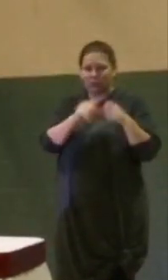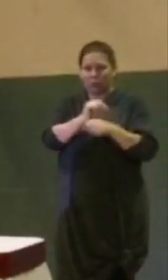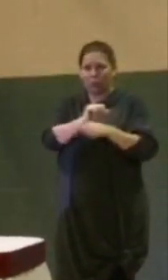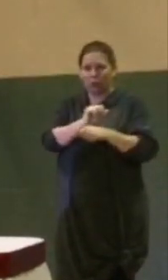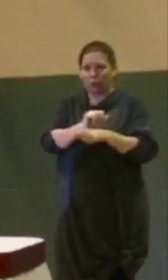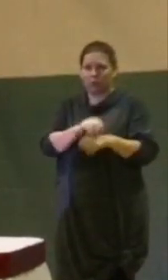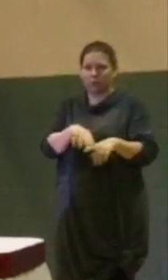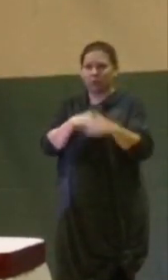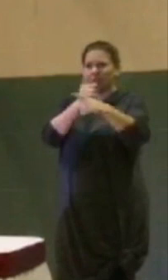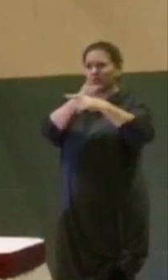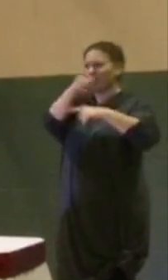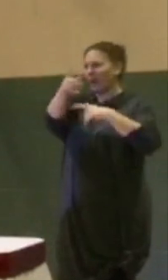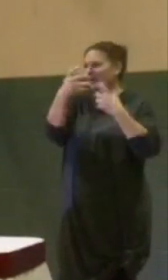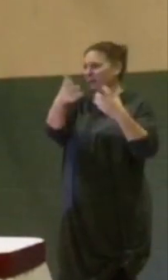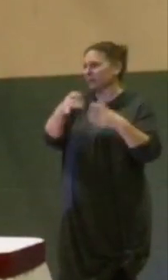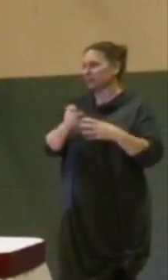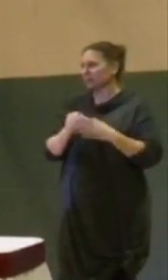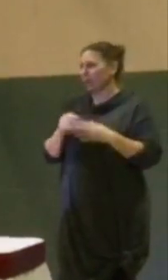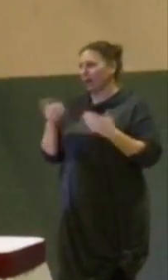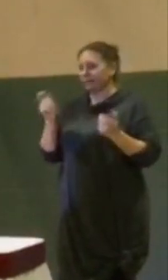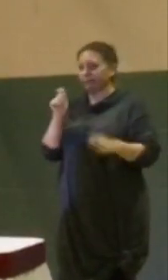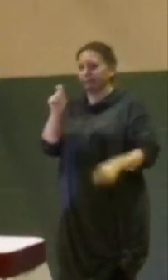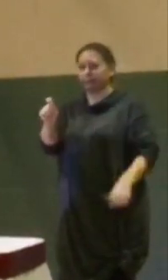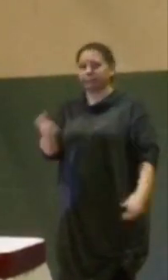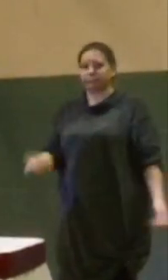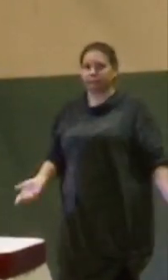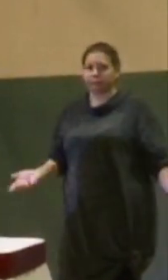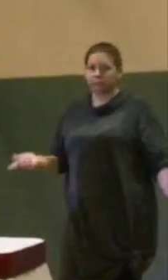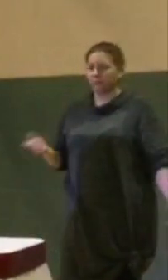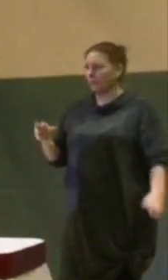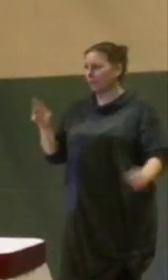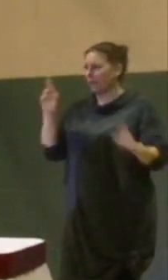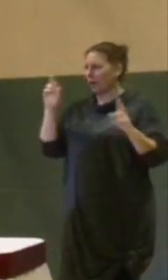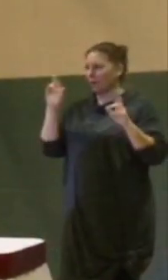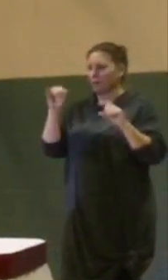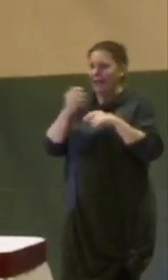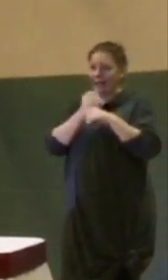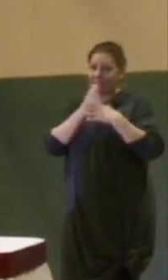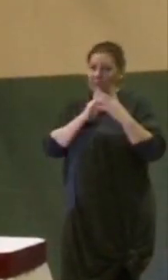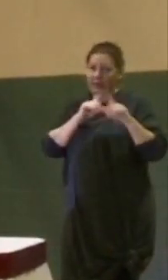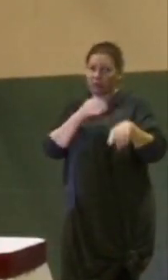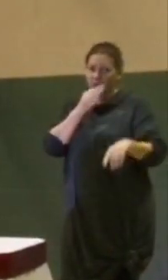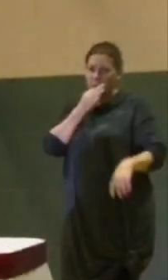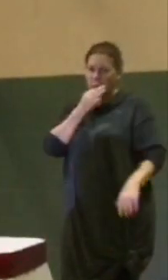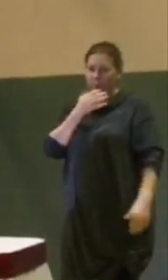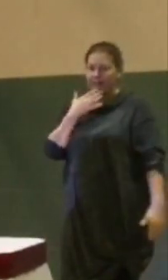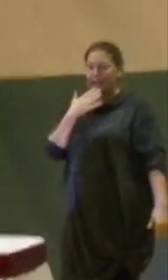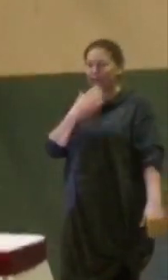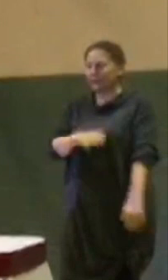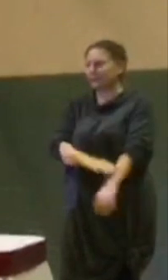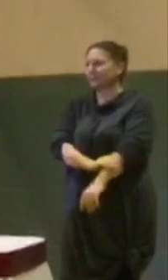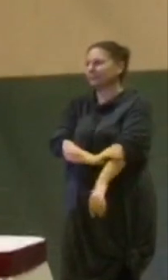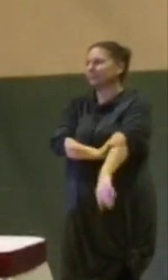So how about I just put a pin in that one and hopefully we'll be able to get some answers. Thank you.